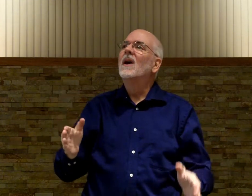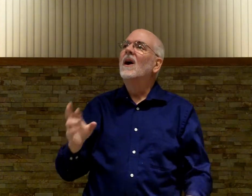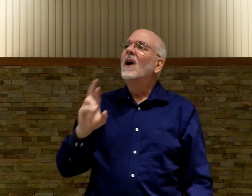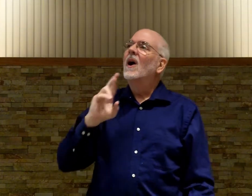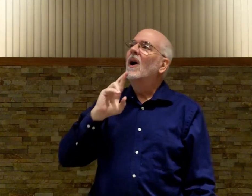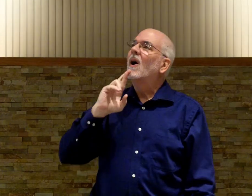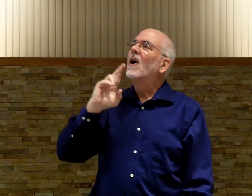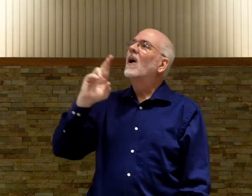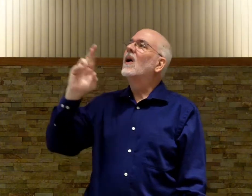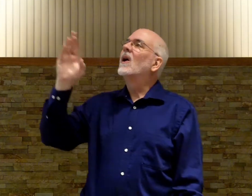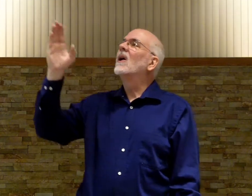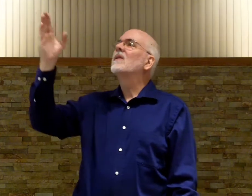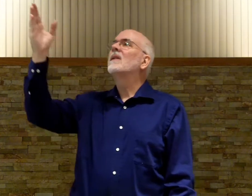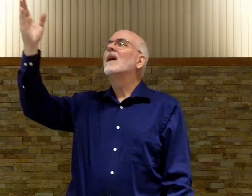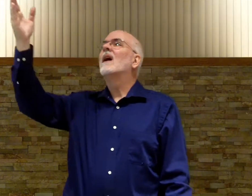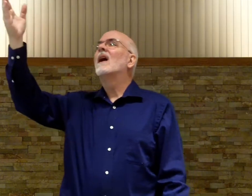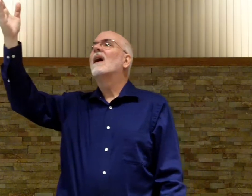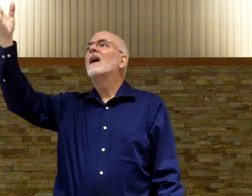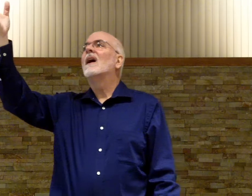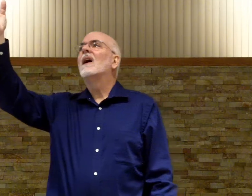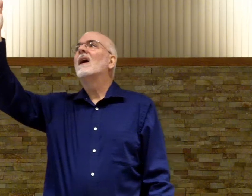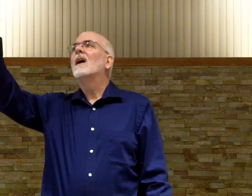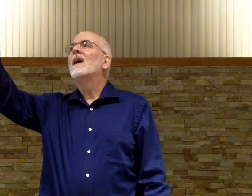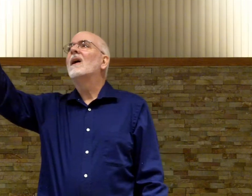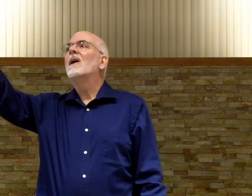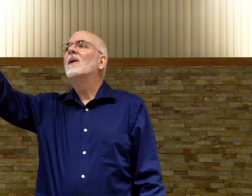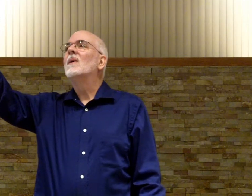art Thou.